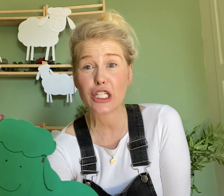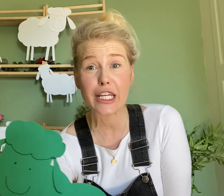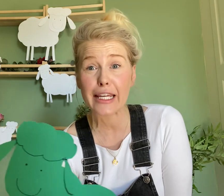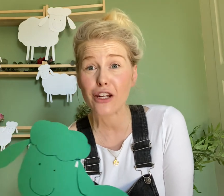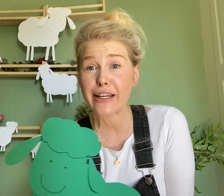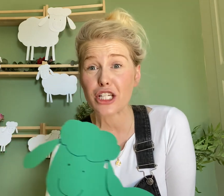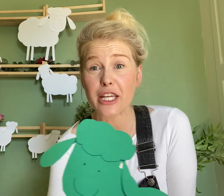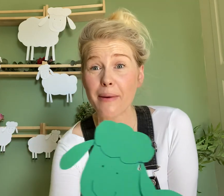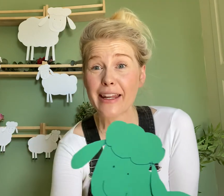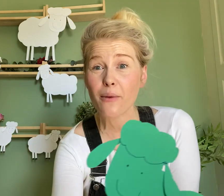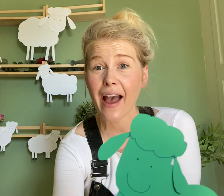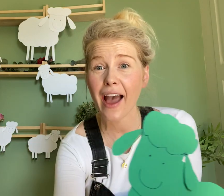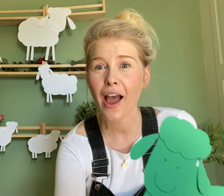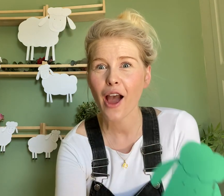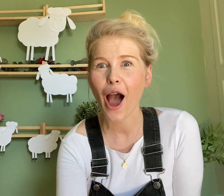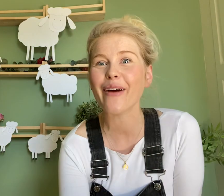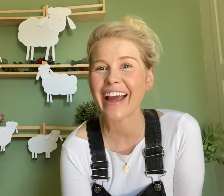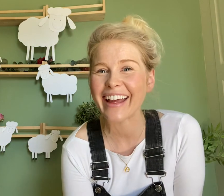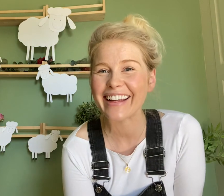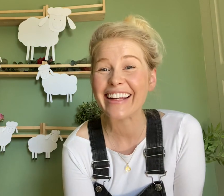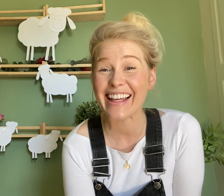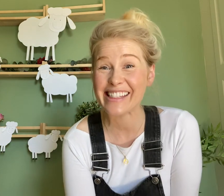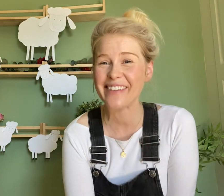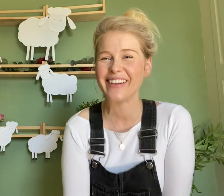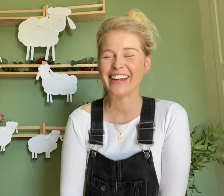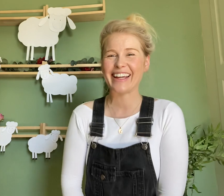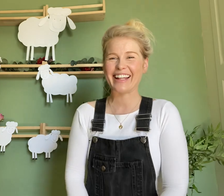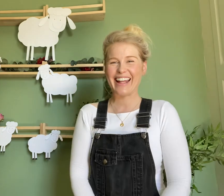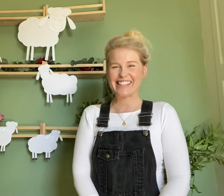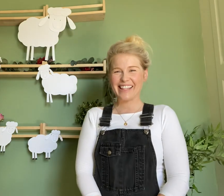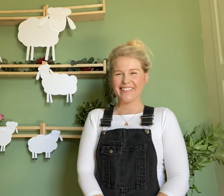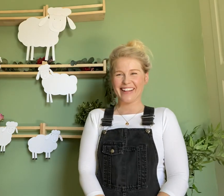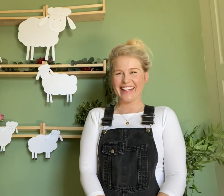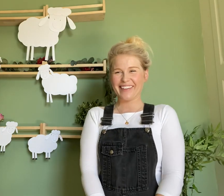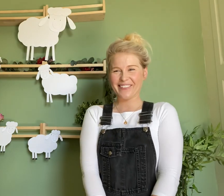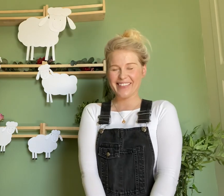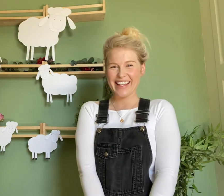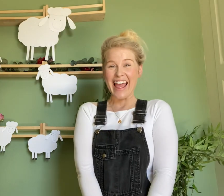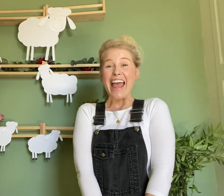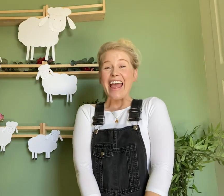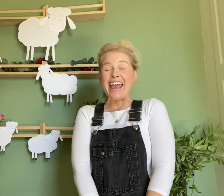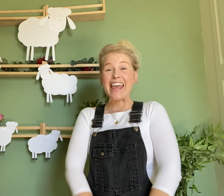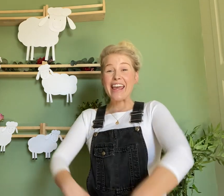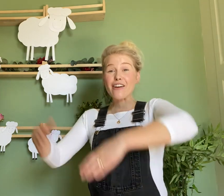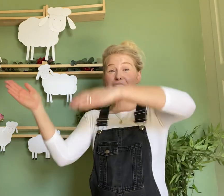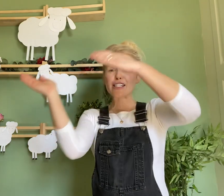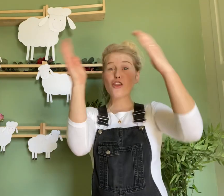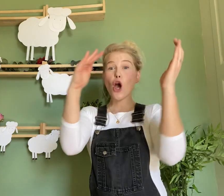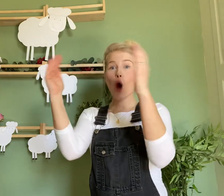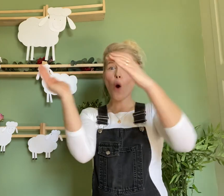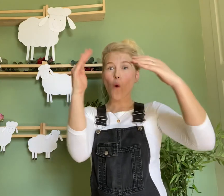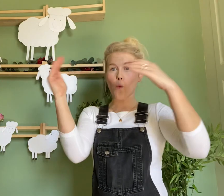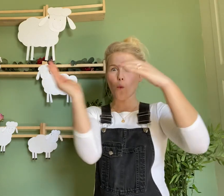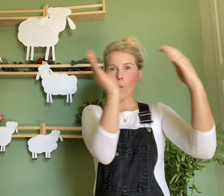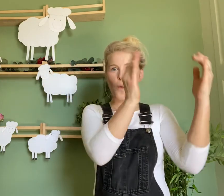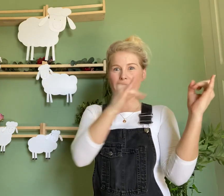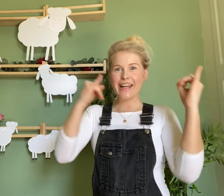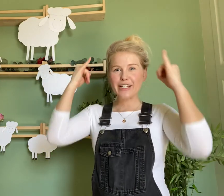cheeky green sheep anywhere? Okay, let's keep looking. Let's keep looking. Here is the wind